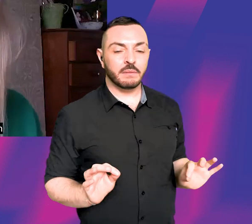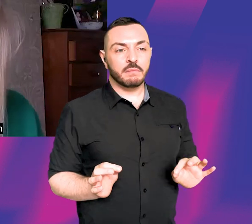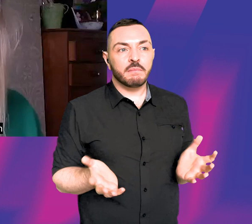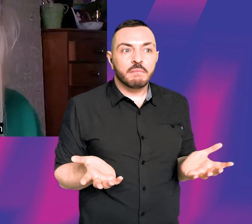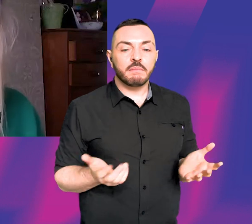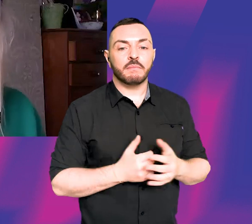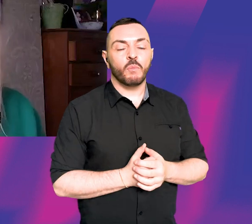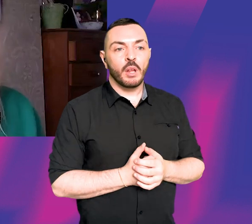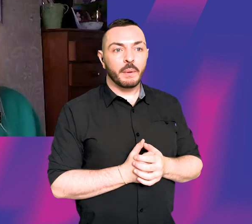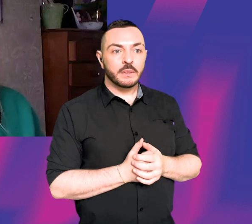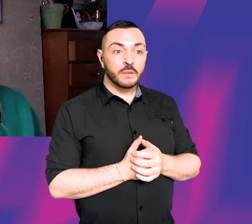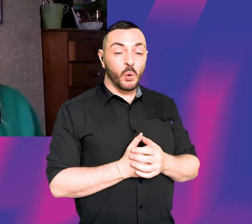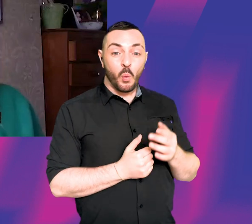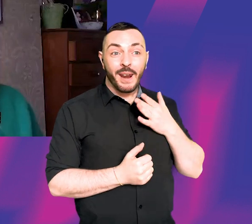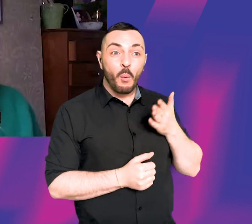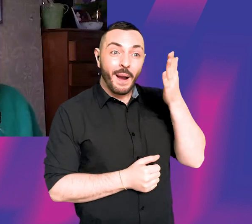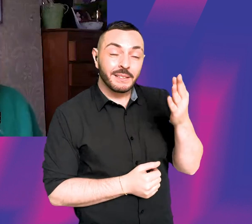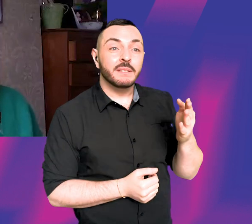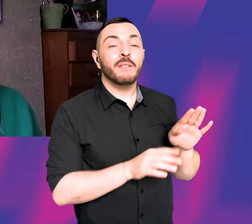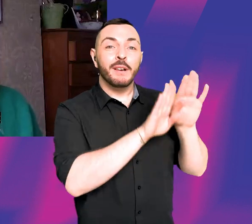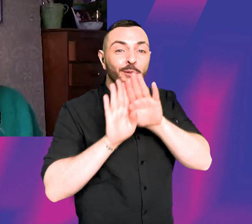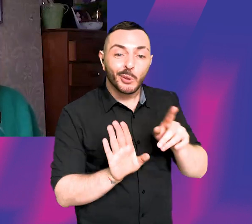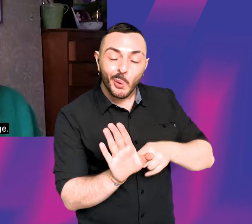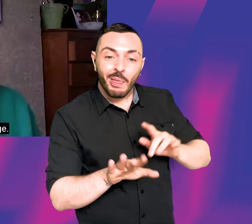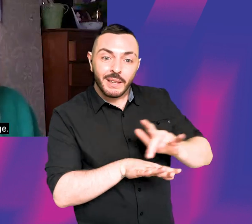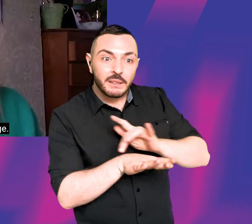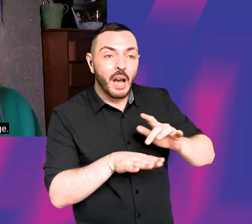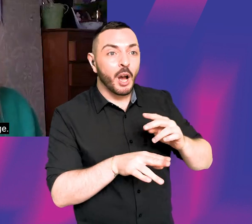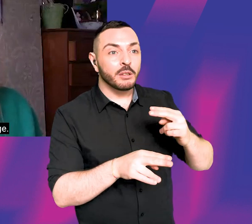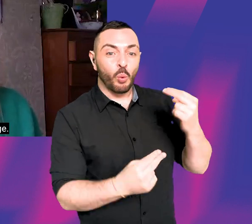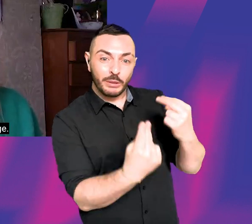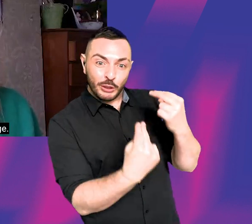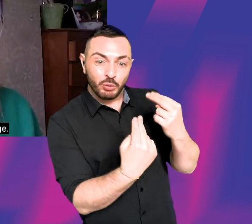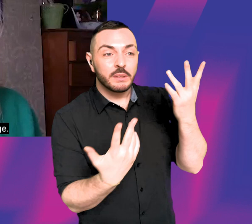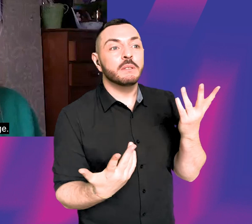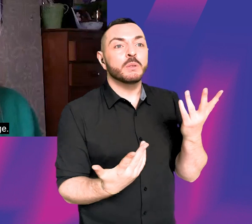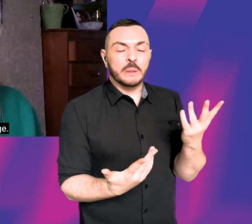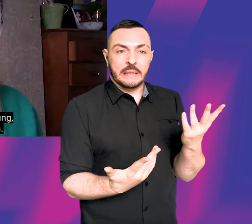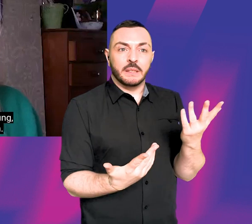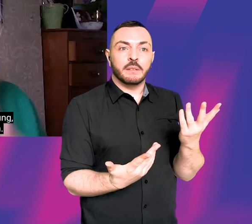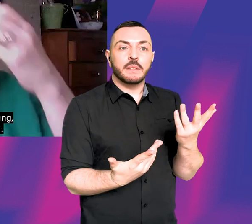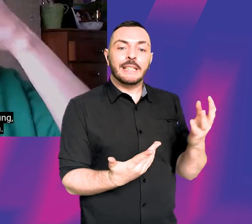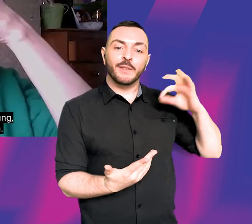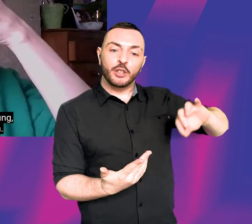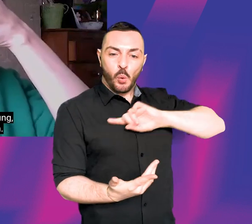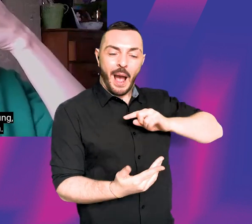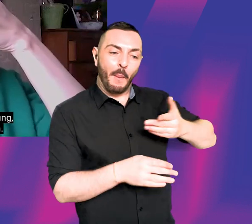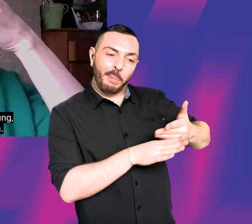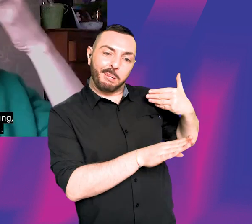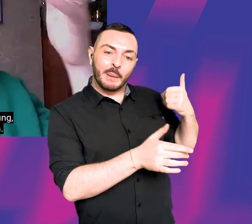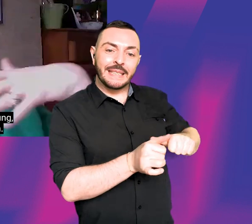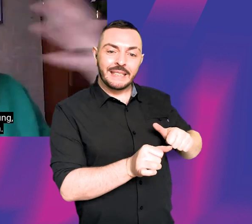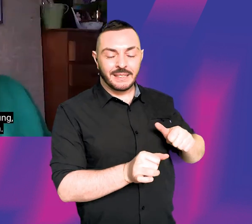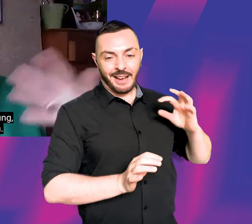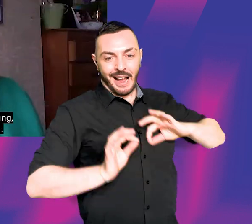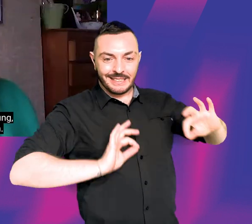into the audition for National Youth Theatre without ever having done that before, and I think that was a huge advantage, and I think also because I was